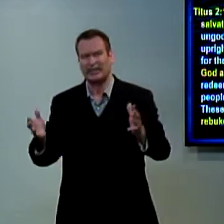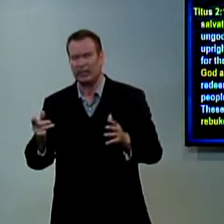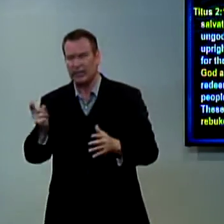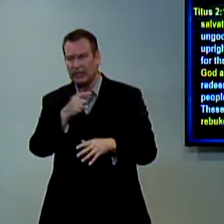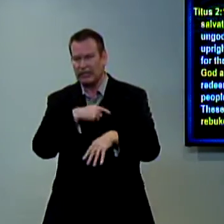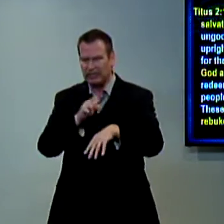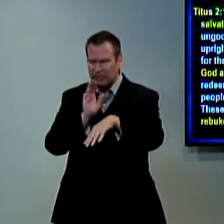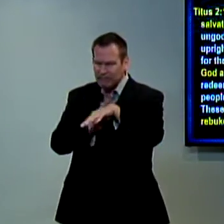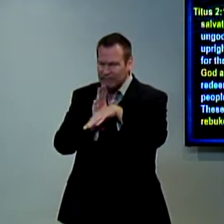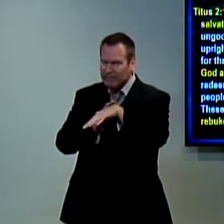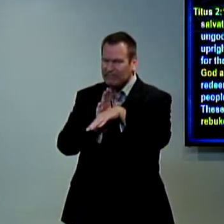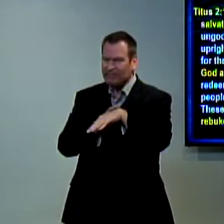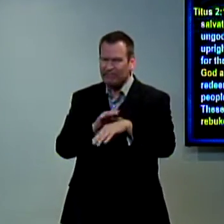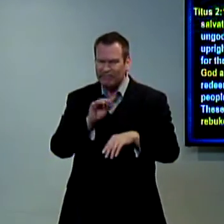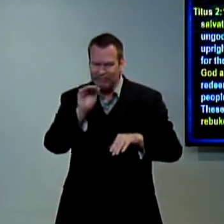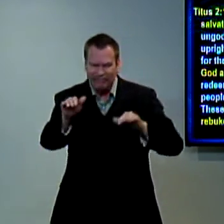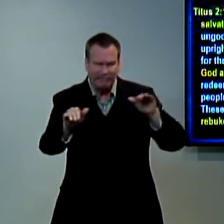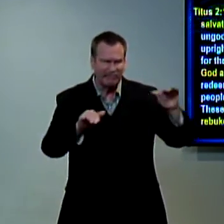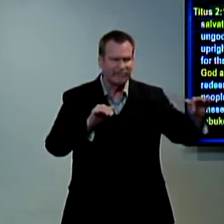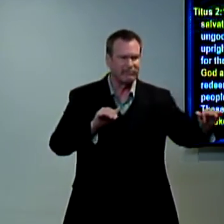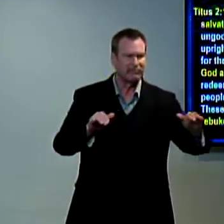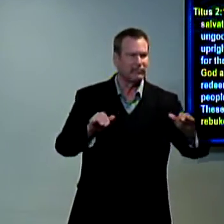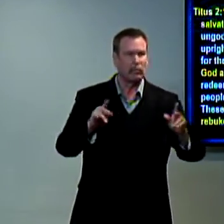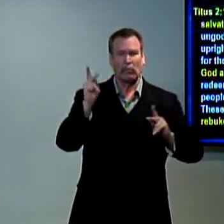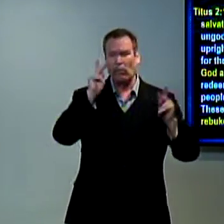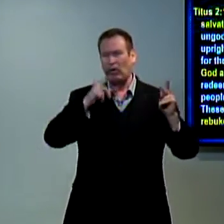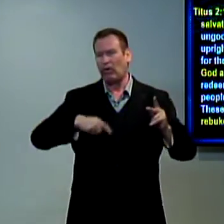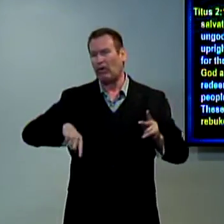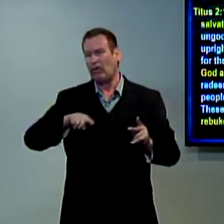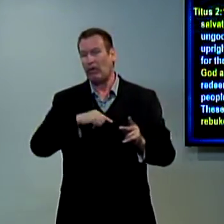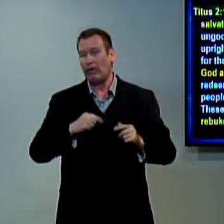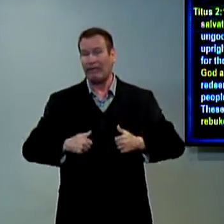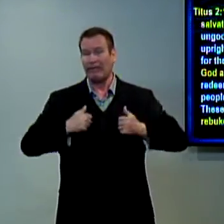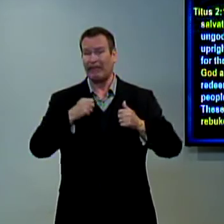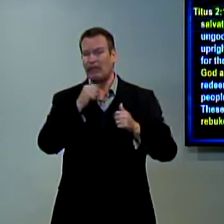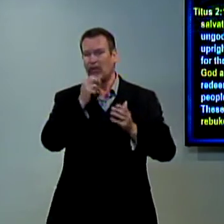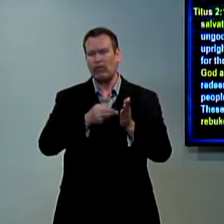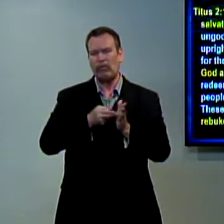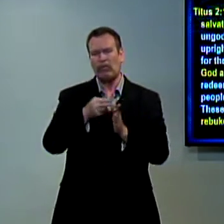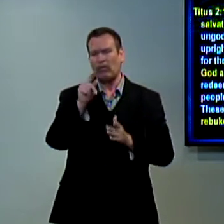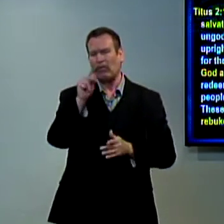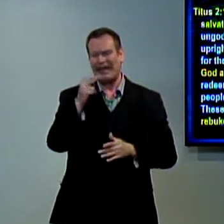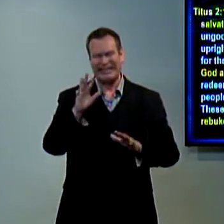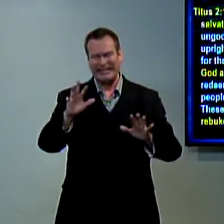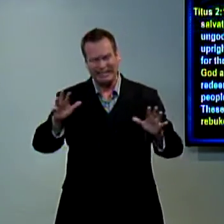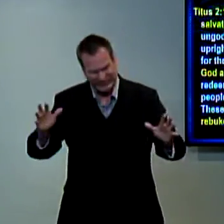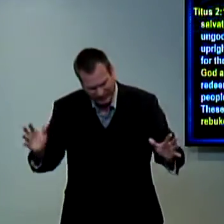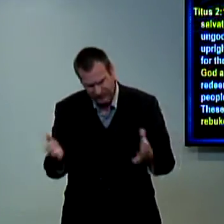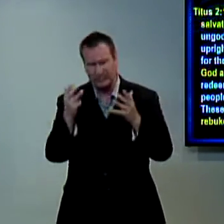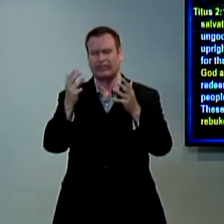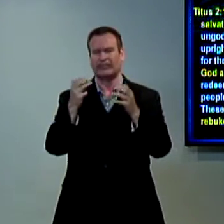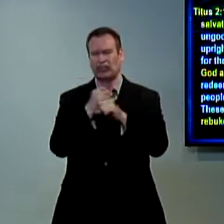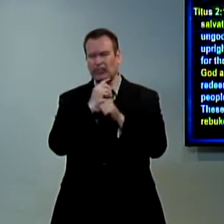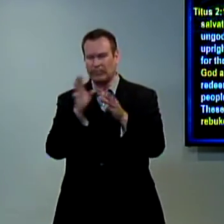encourage encourage and rebuke one another with all authority encourage